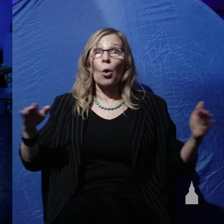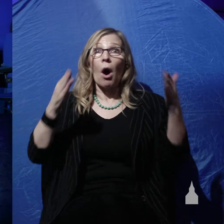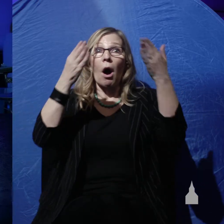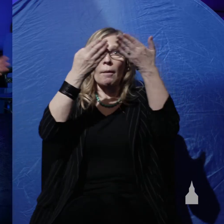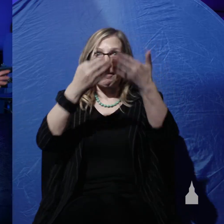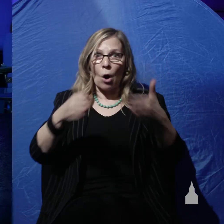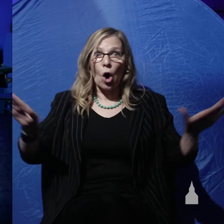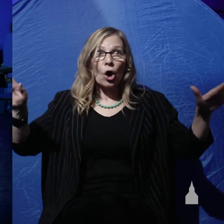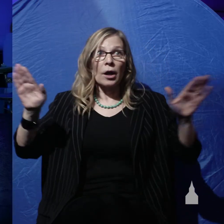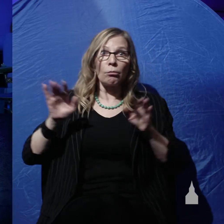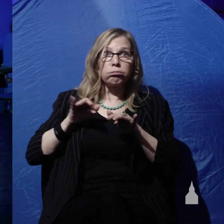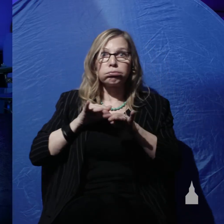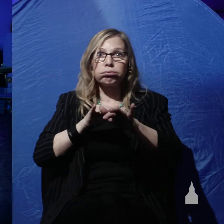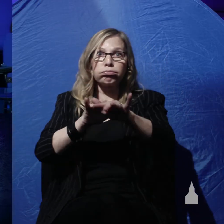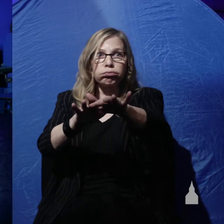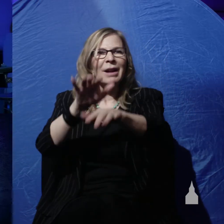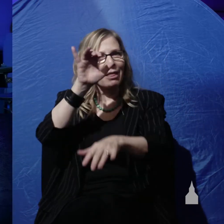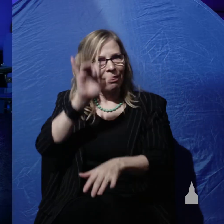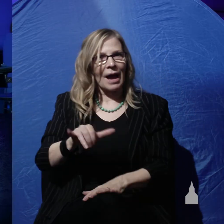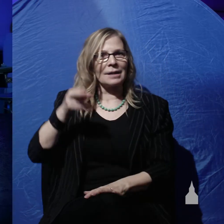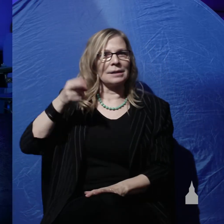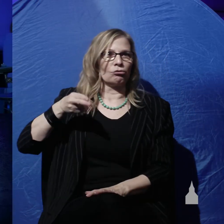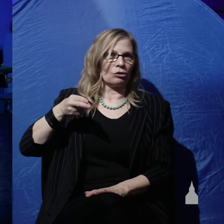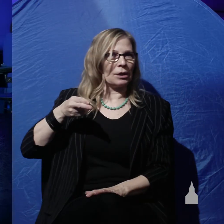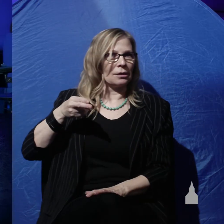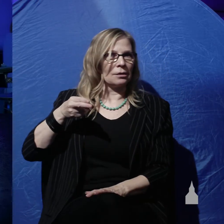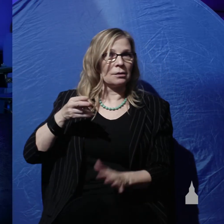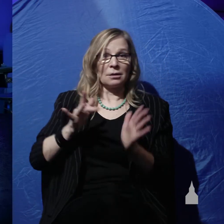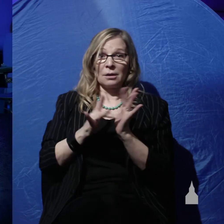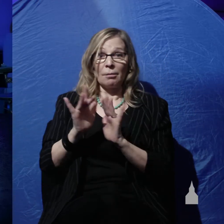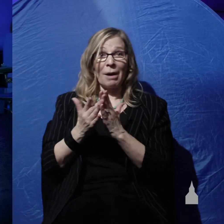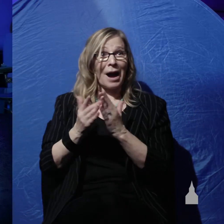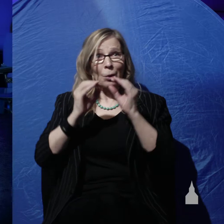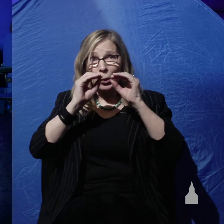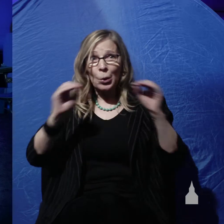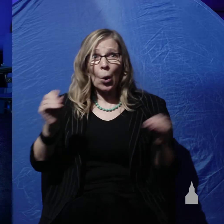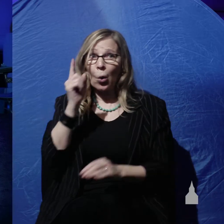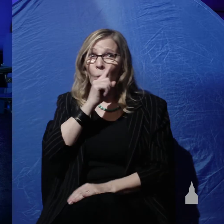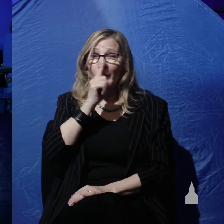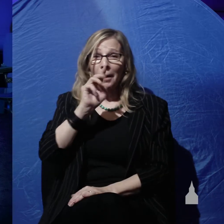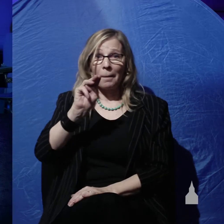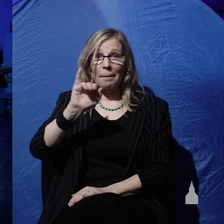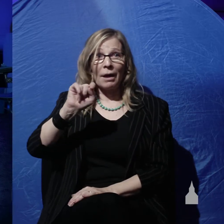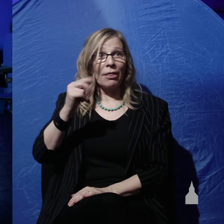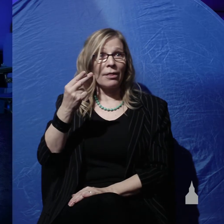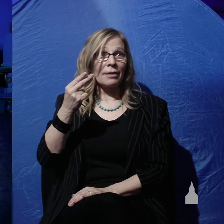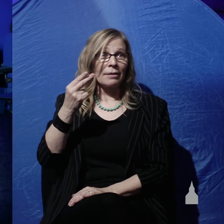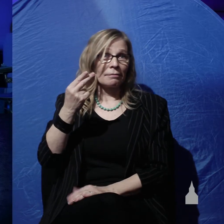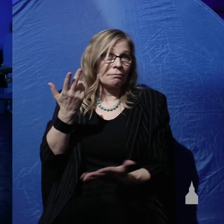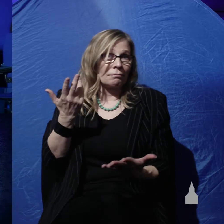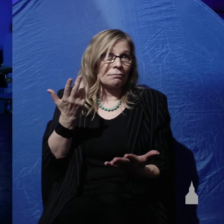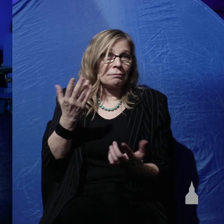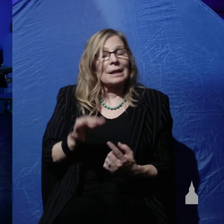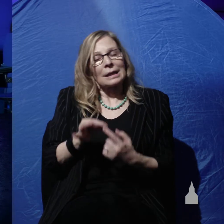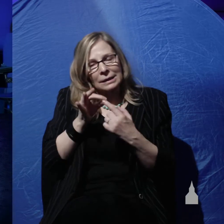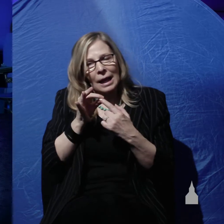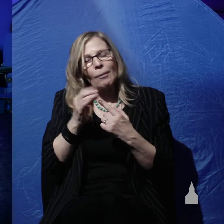That's history. In fact, the Bible doesn't have any myths except the ones it refutes, like the myth that the